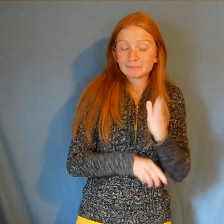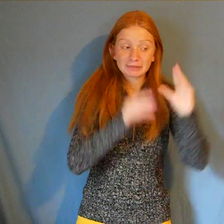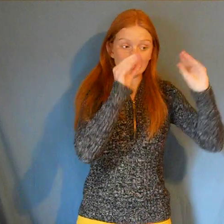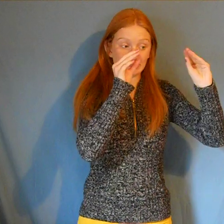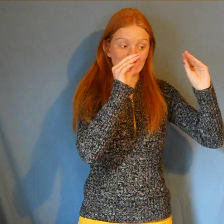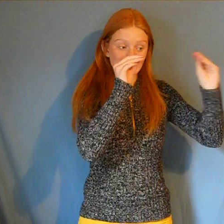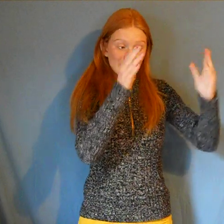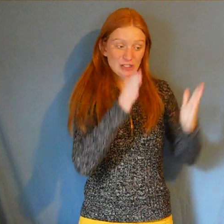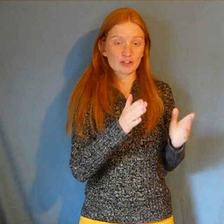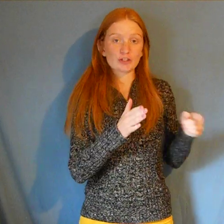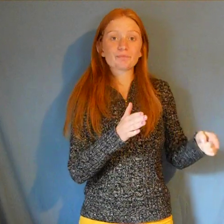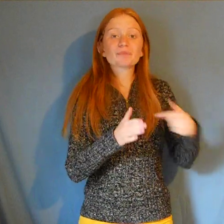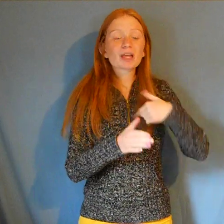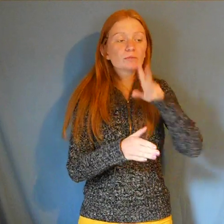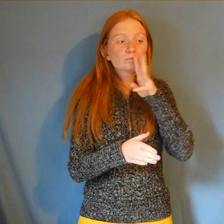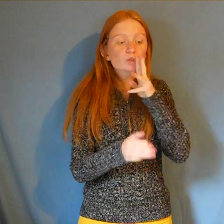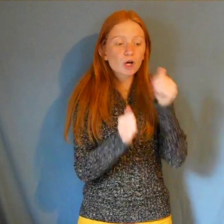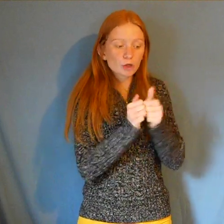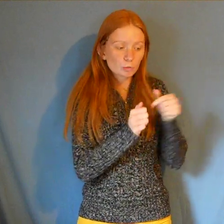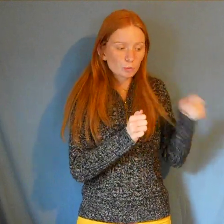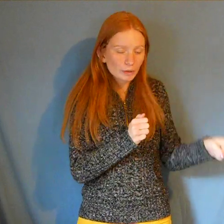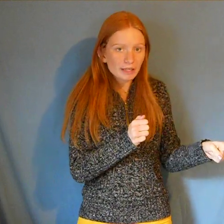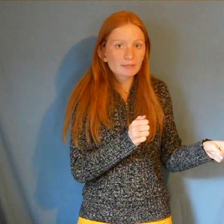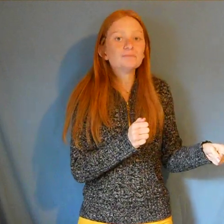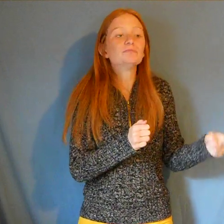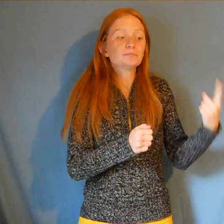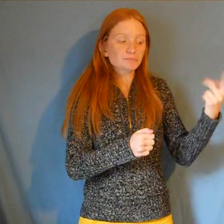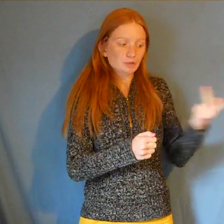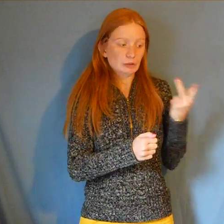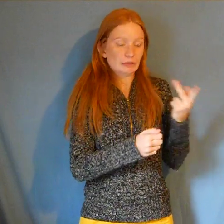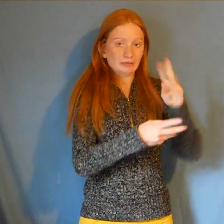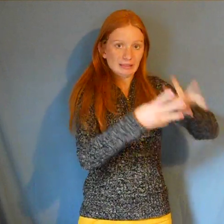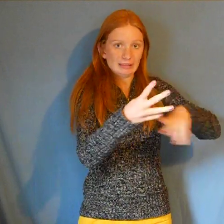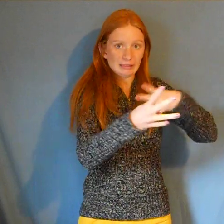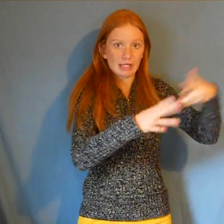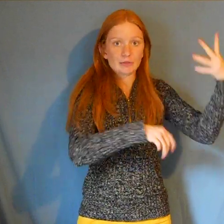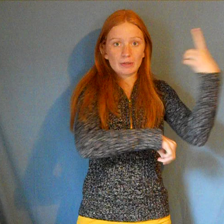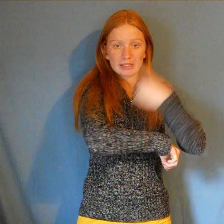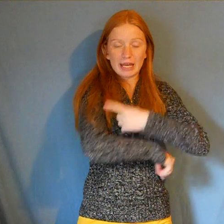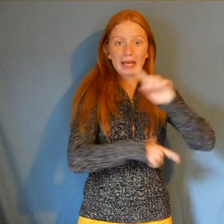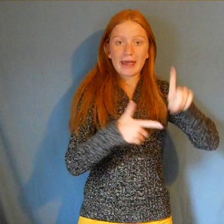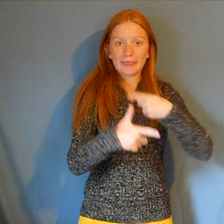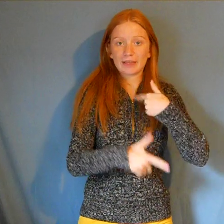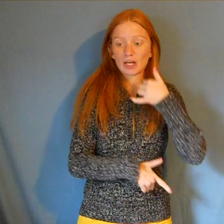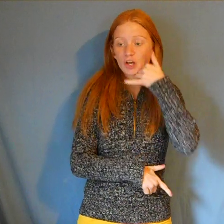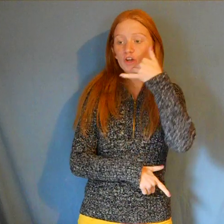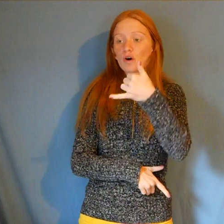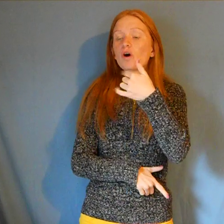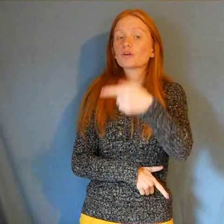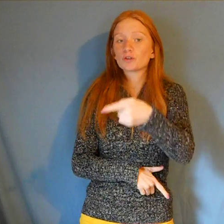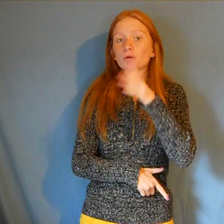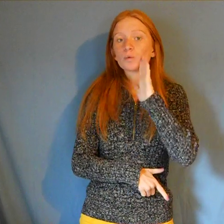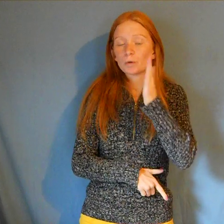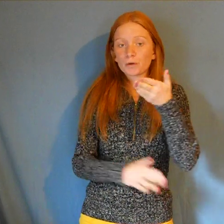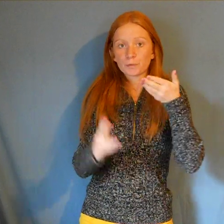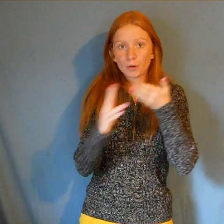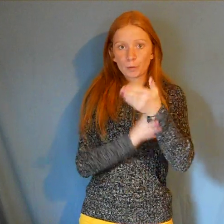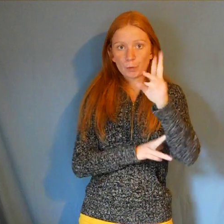date. And then we will call you through Relay North Carolina and set up an appointment for us to talk.